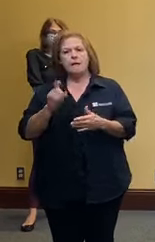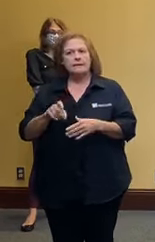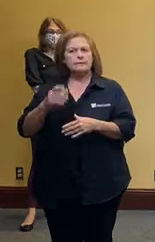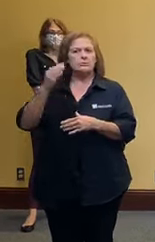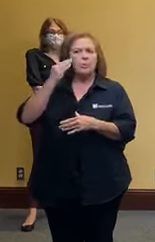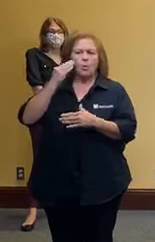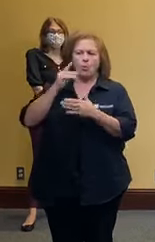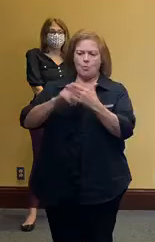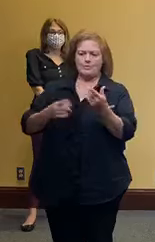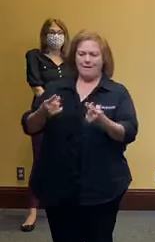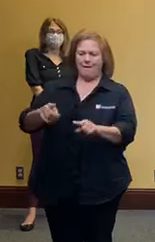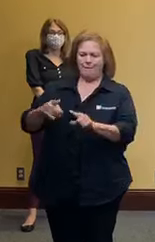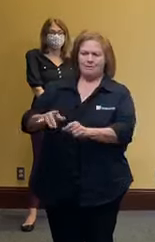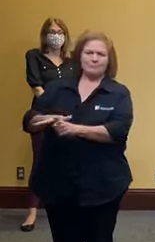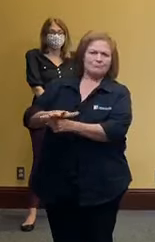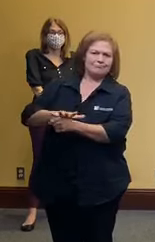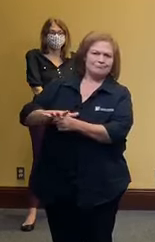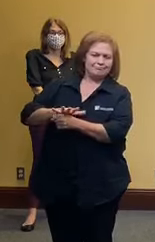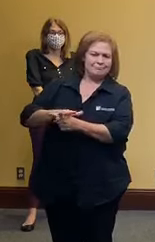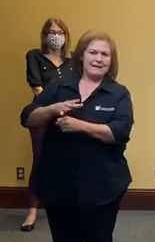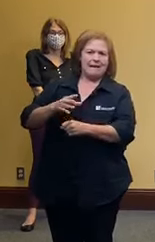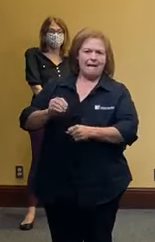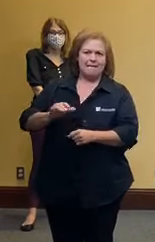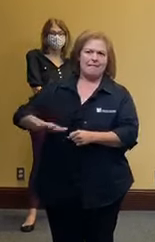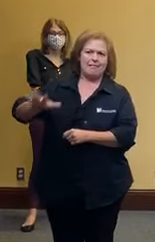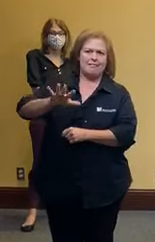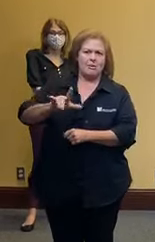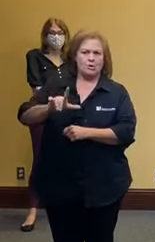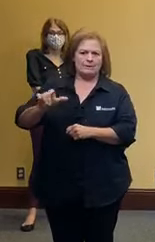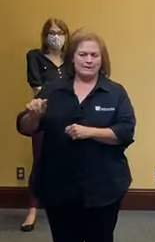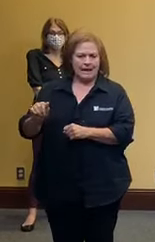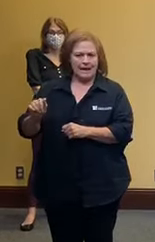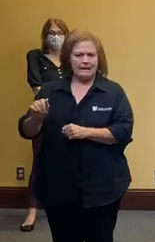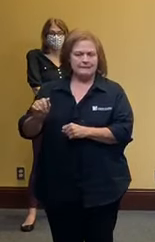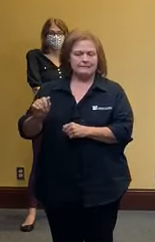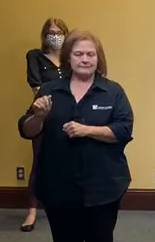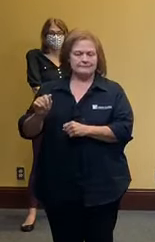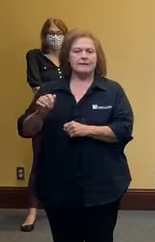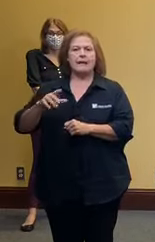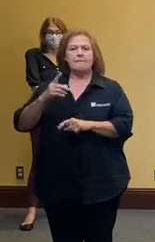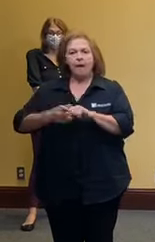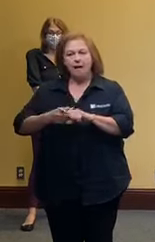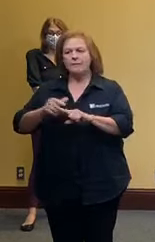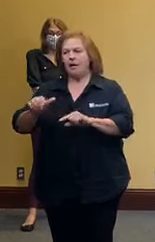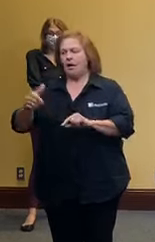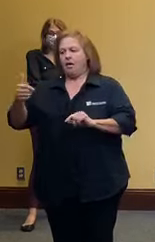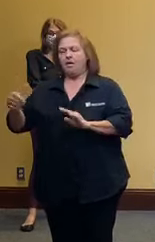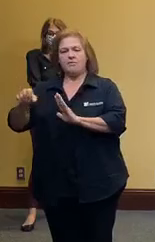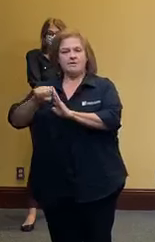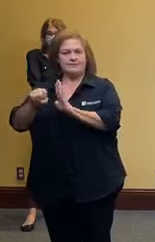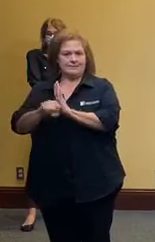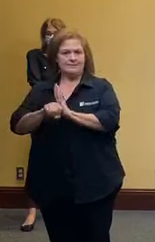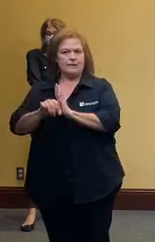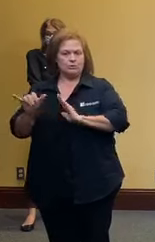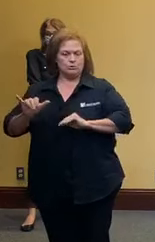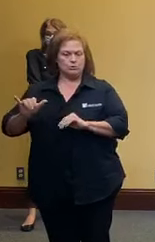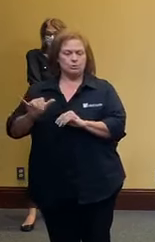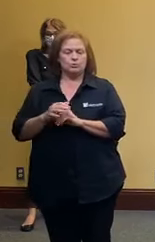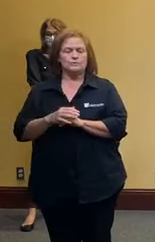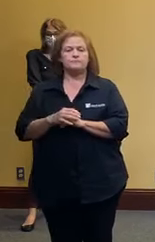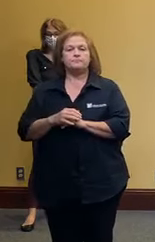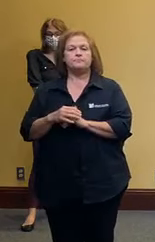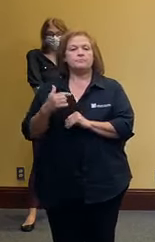around us in our region throughout the state of louisiana and neighboring states and cities that said